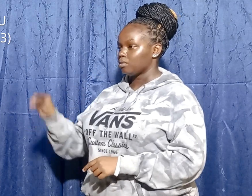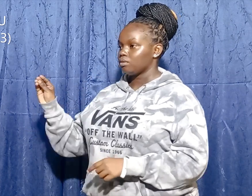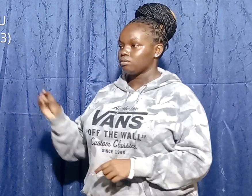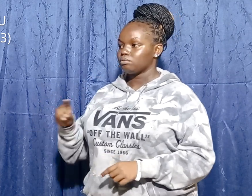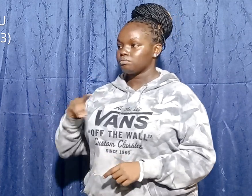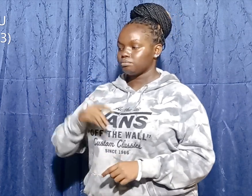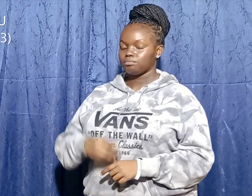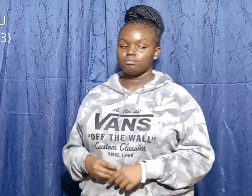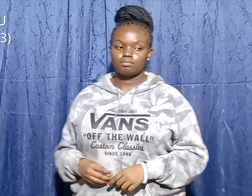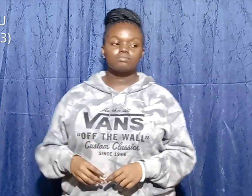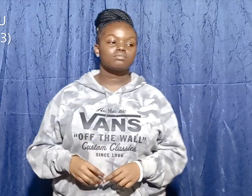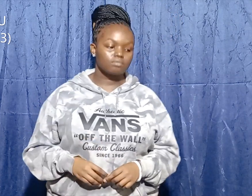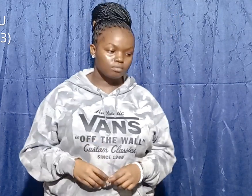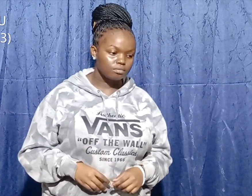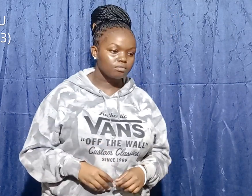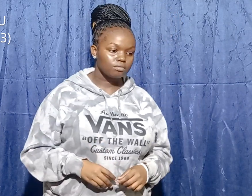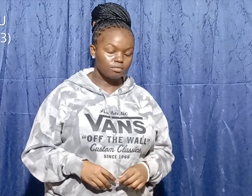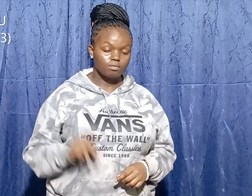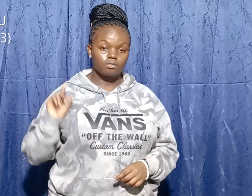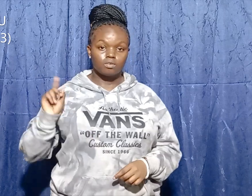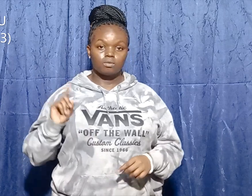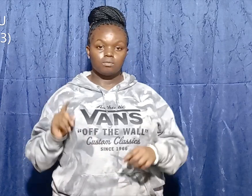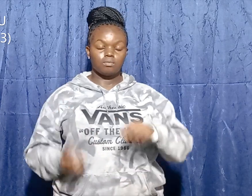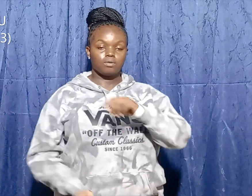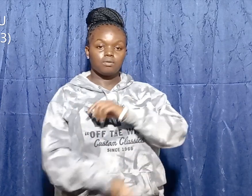Jesse told David the same message and part.